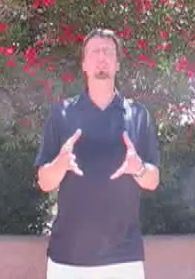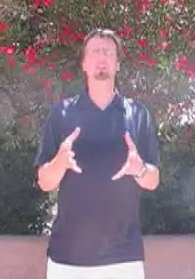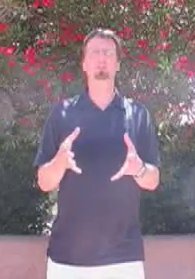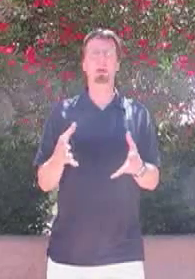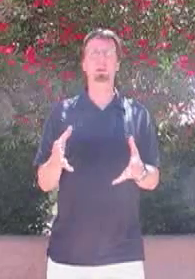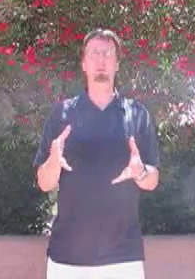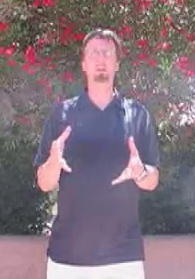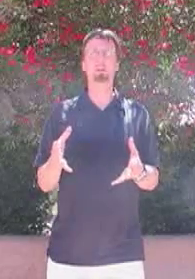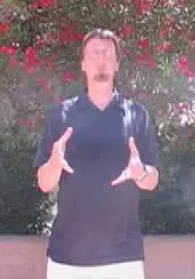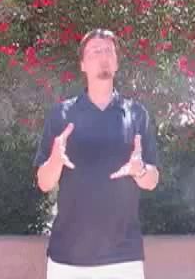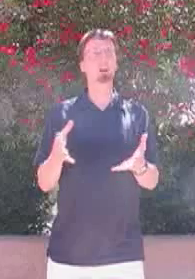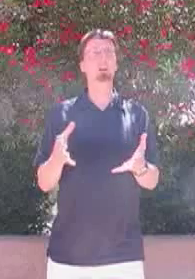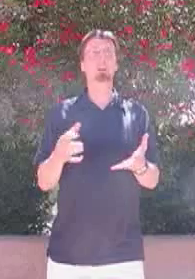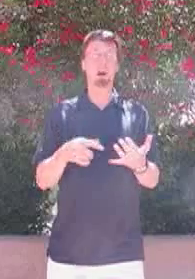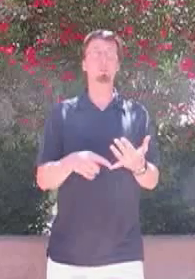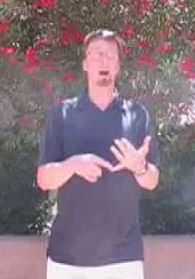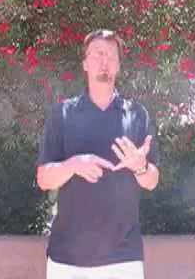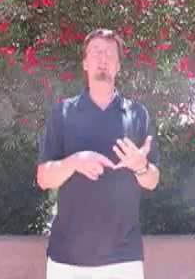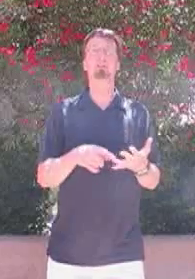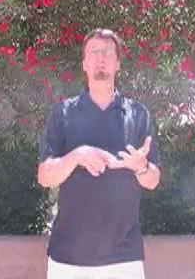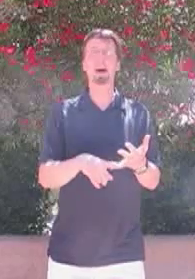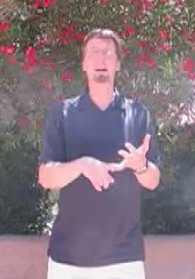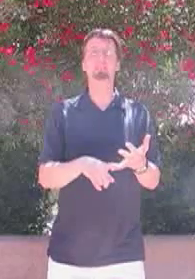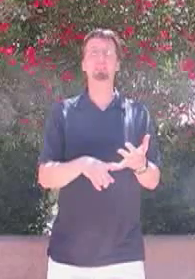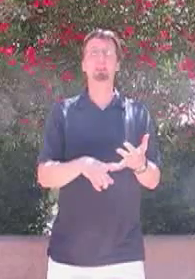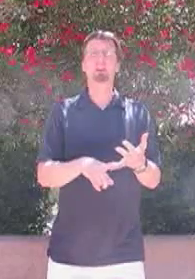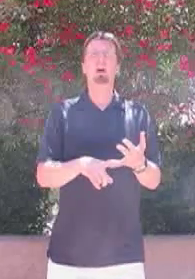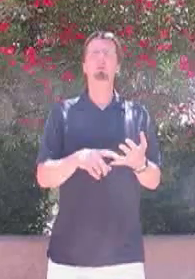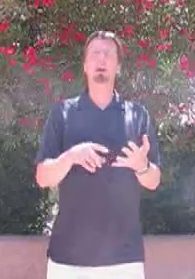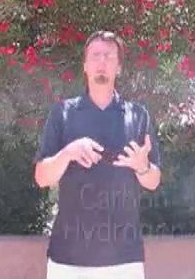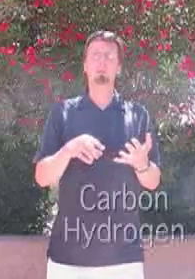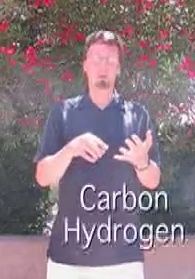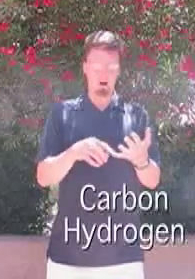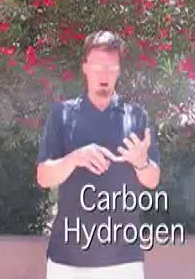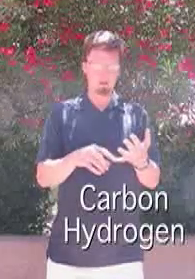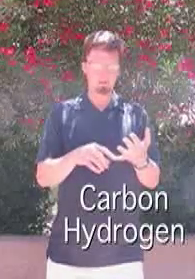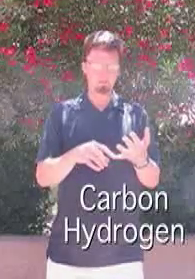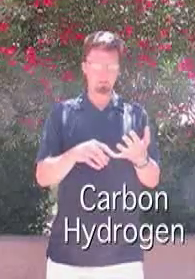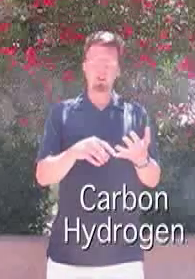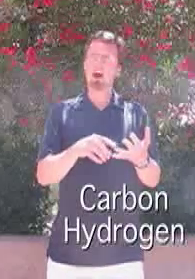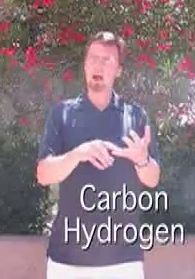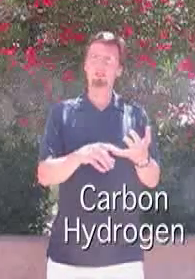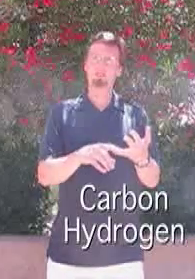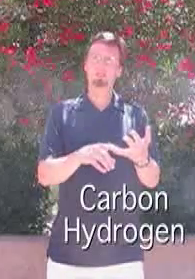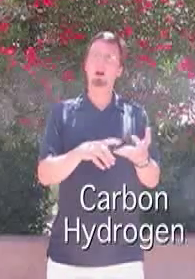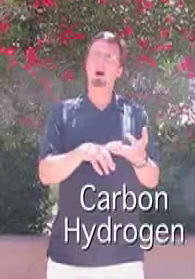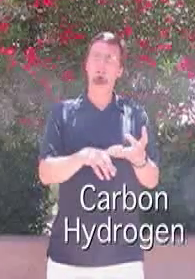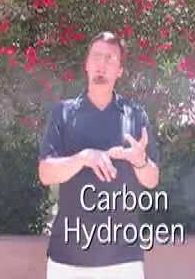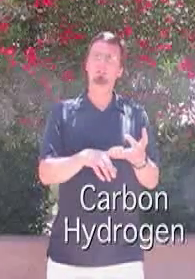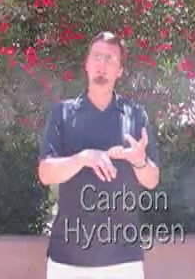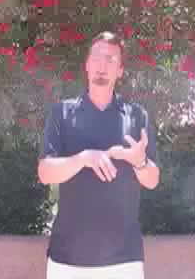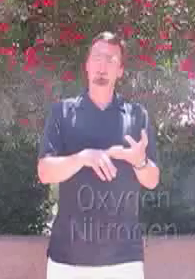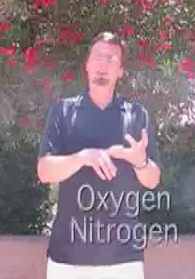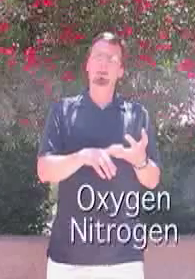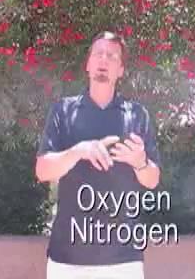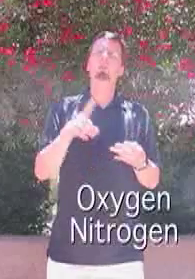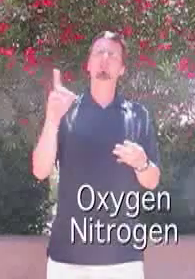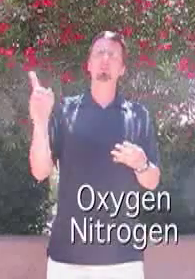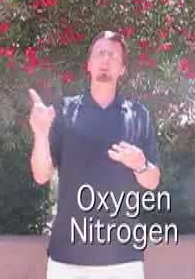essential macromolecules like carbohydrates and fats, are made up of carbon, hydrogen, oxygen, and what's unique